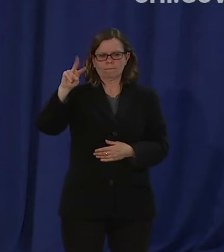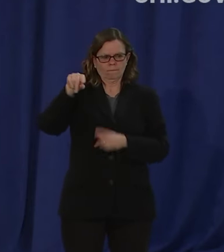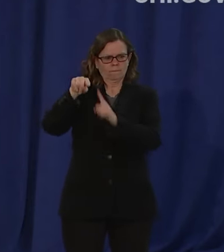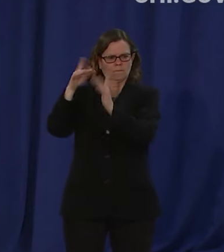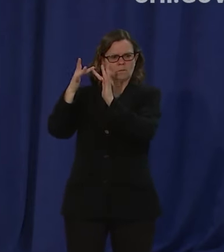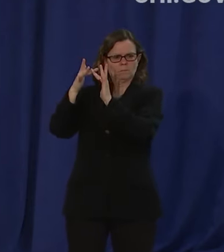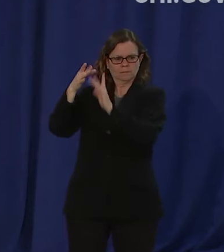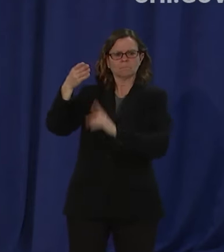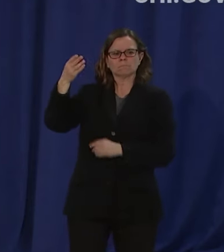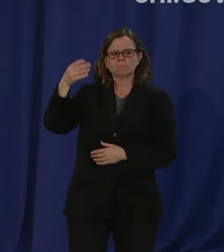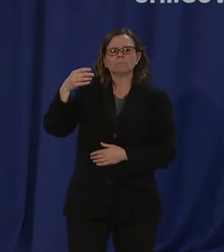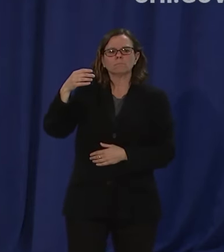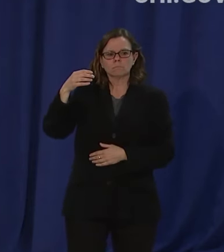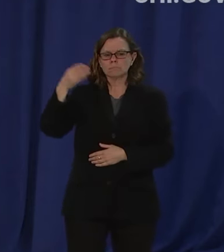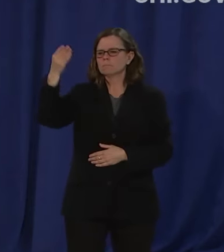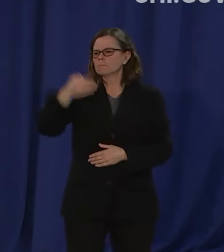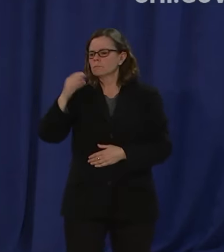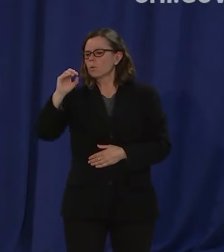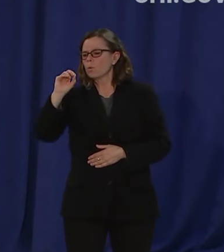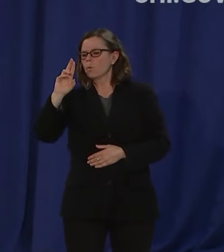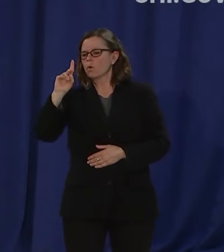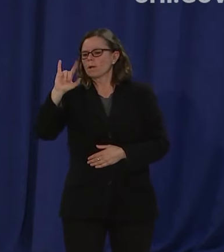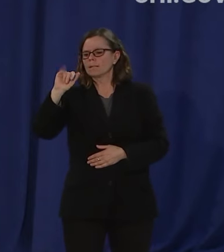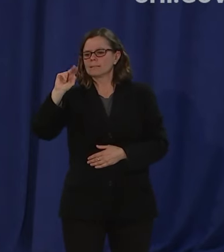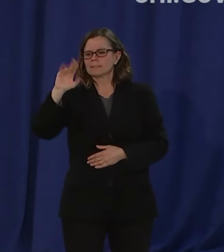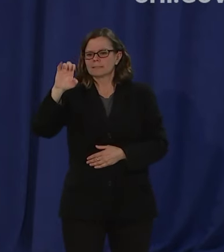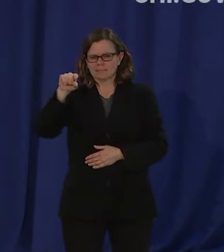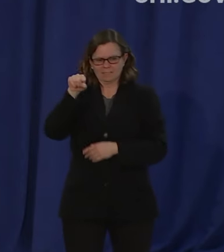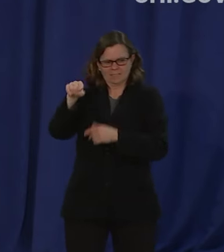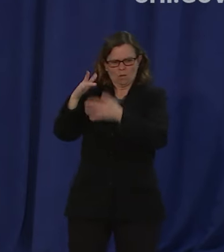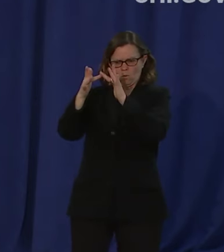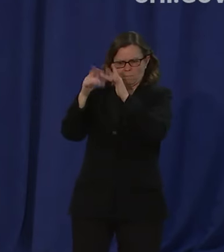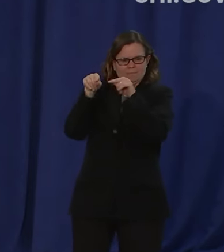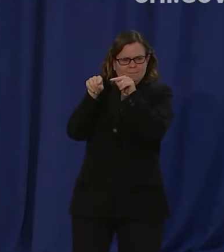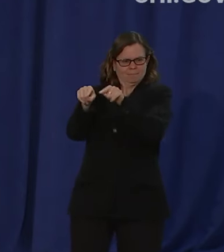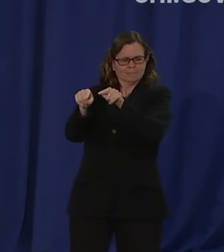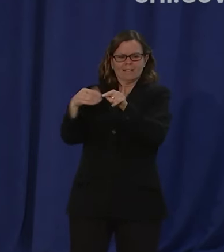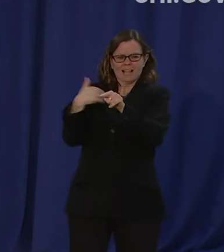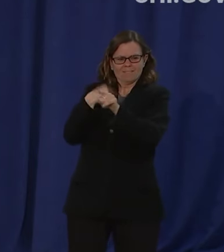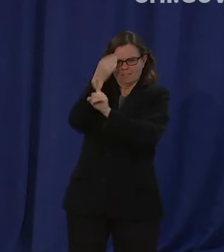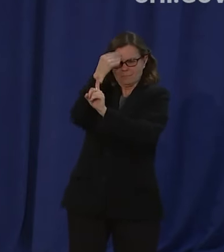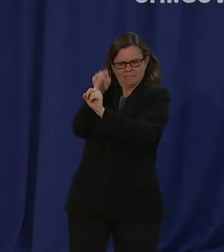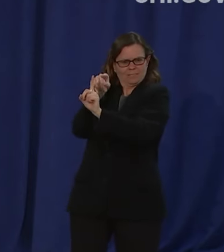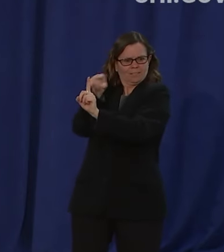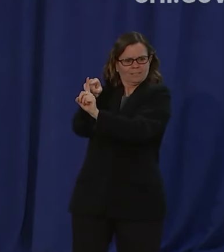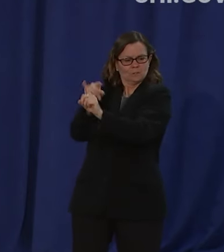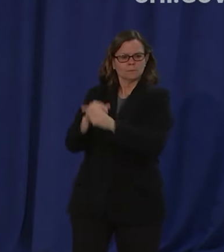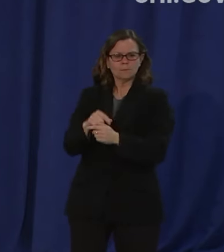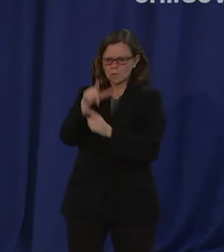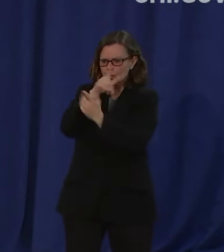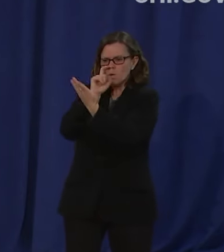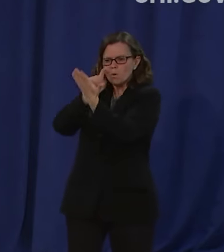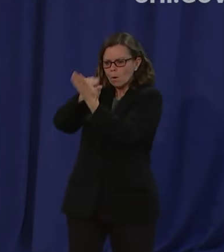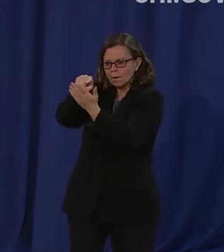of testing in black chicago um now there's a lot of reasons for that but the city certainly